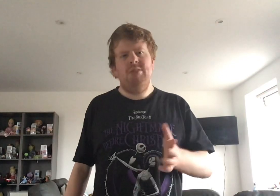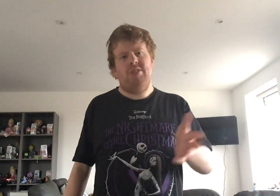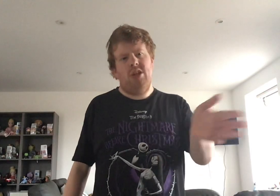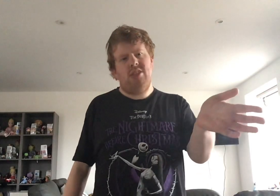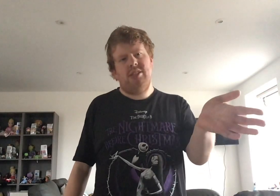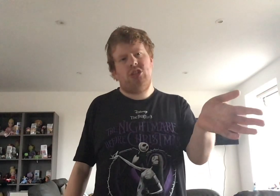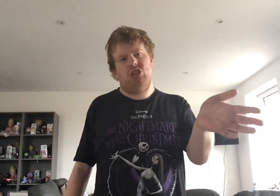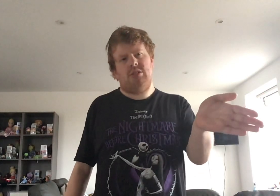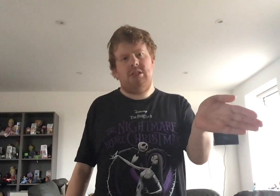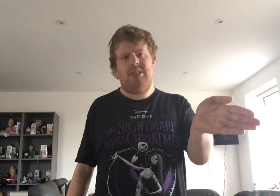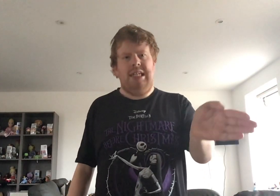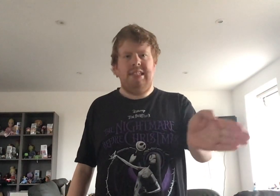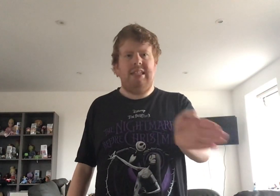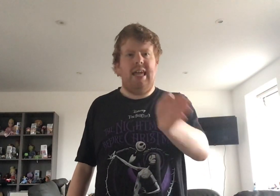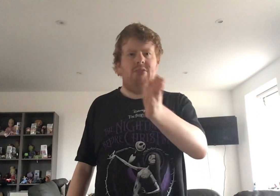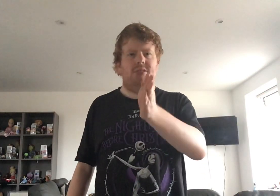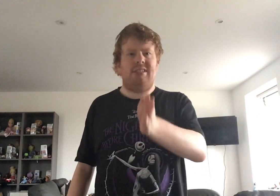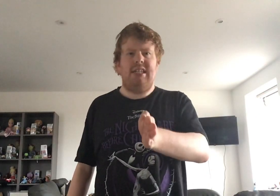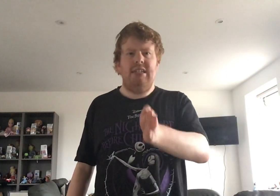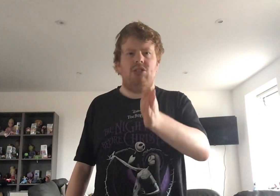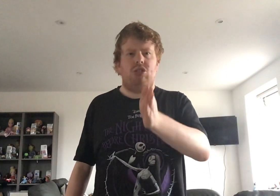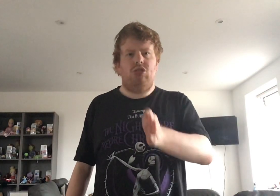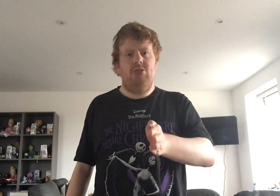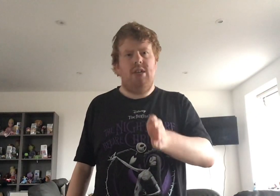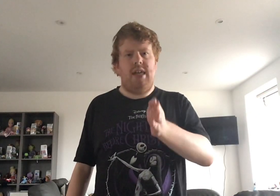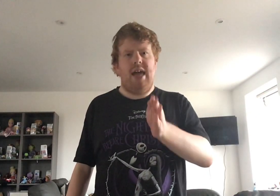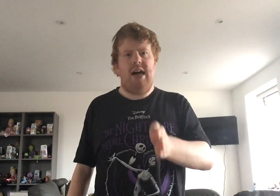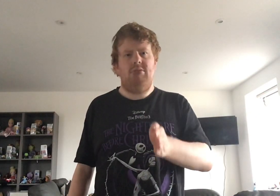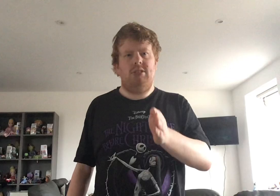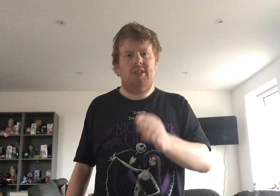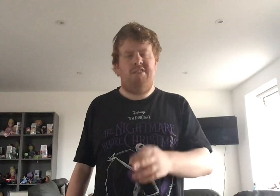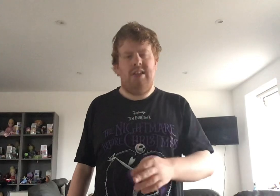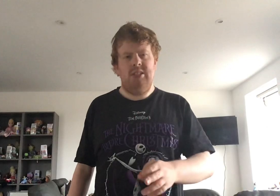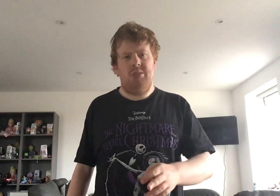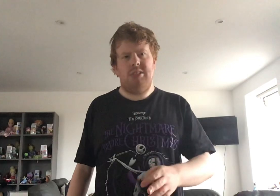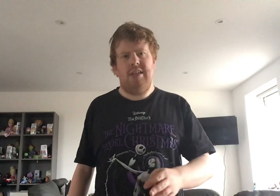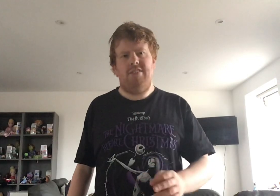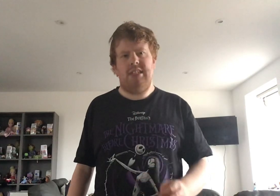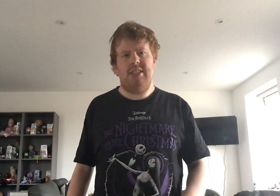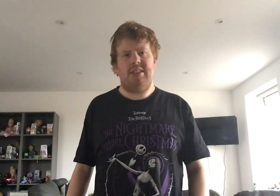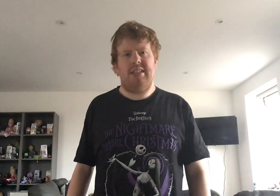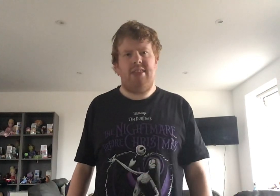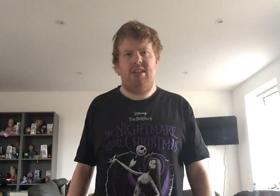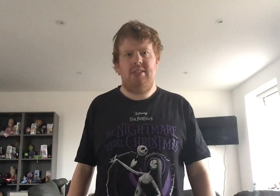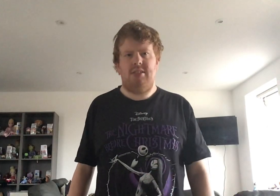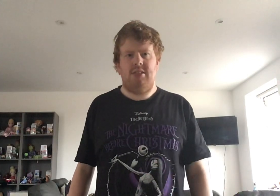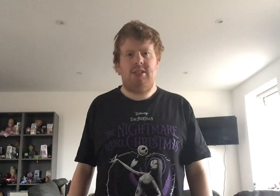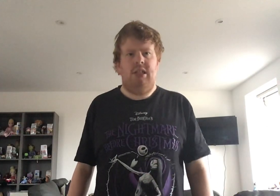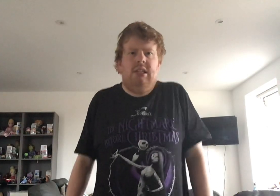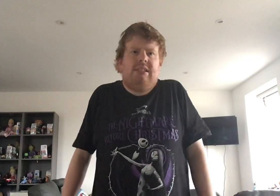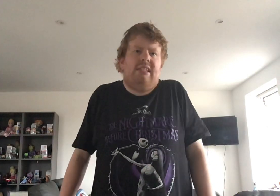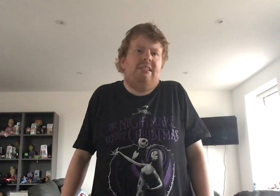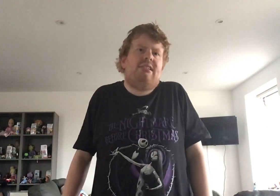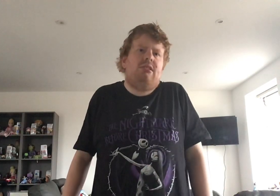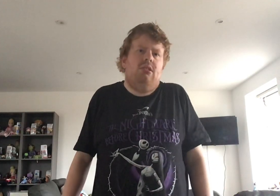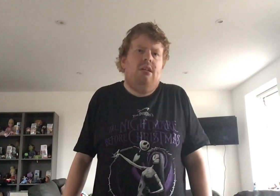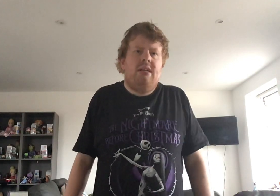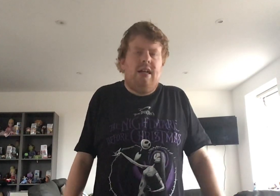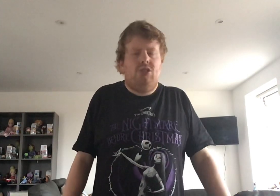with the other students, they will teach Doodly how to defend himself against the Death Eaters. Since, and